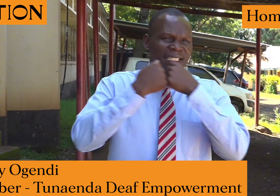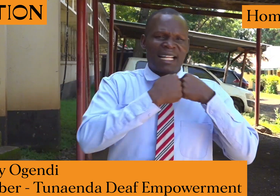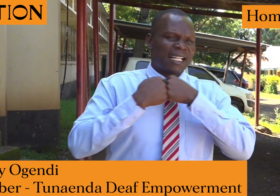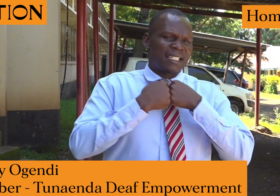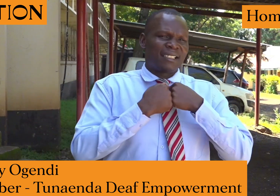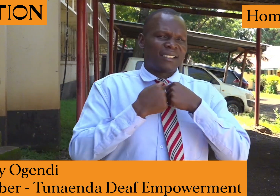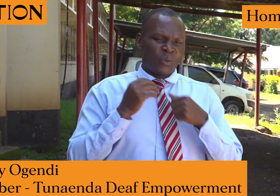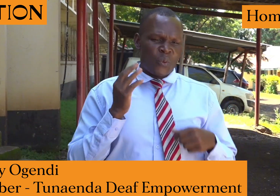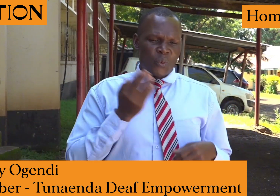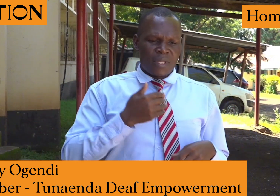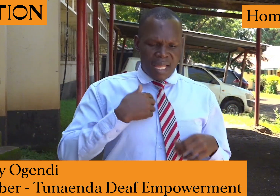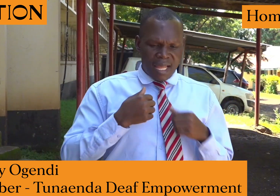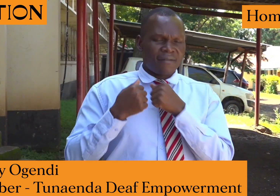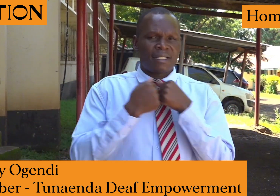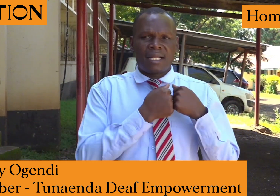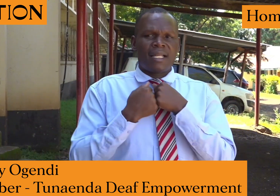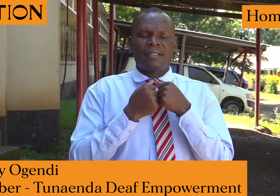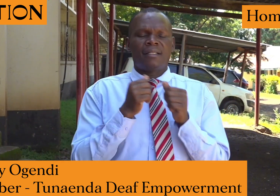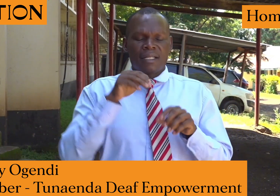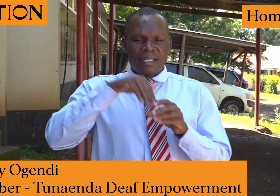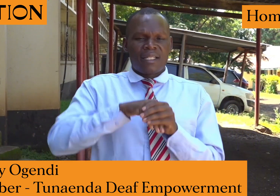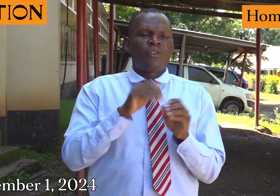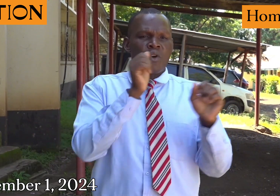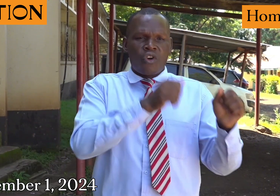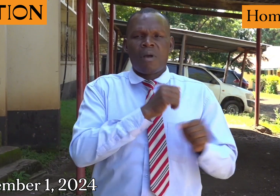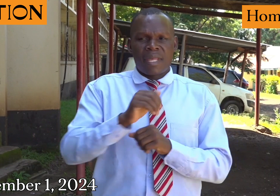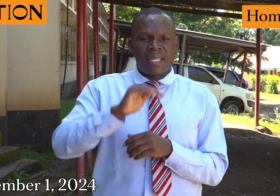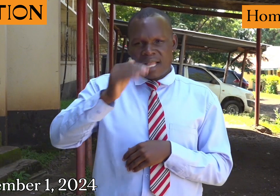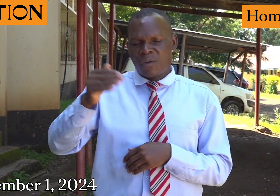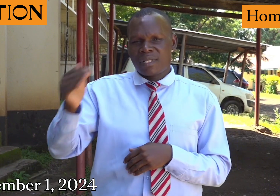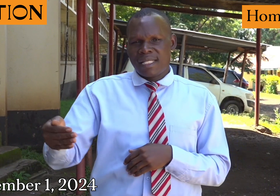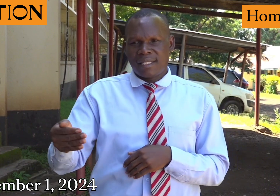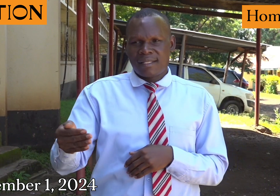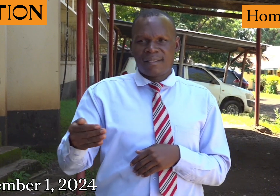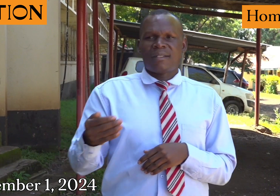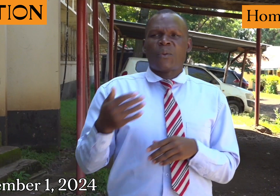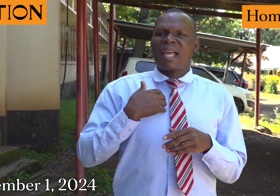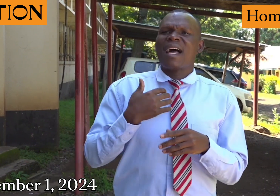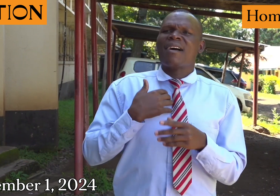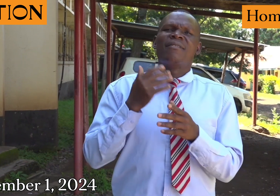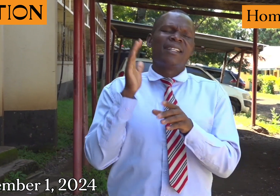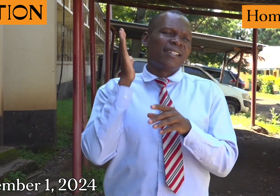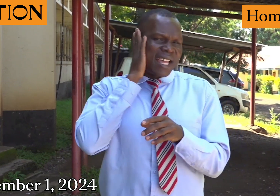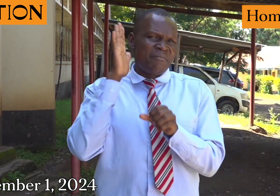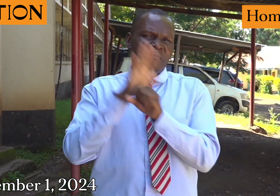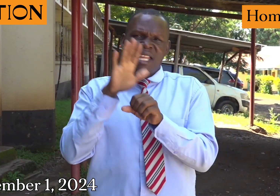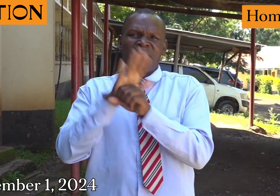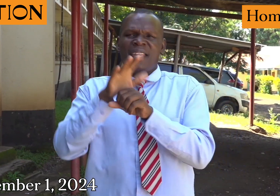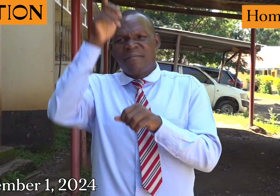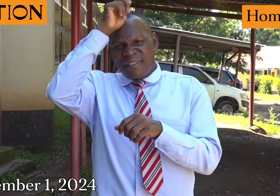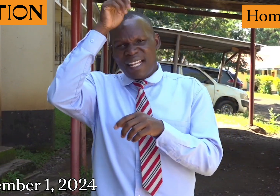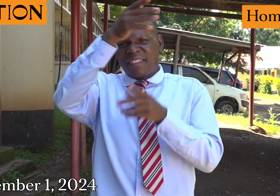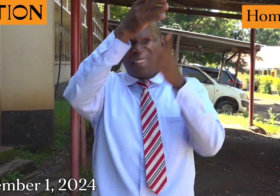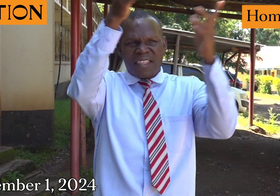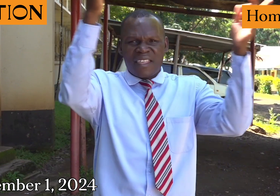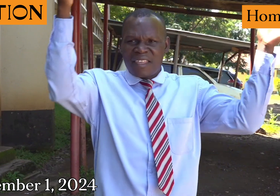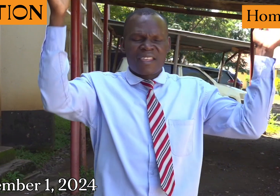We have a challenge in Homabe county. We have so many deaf in the